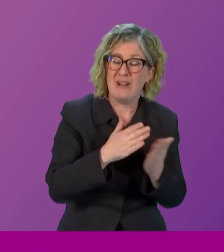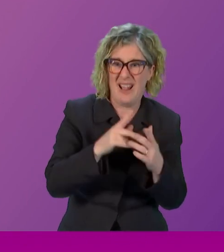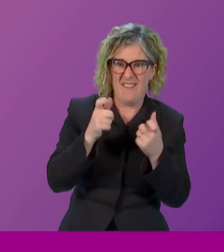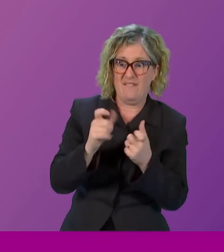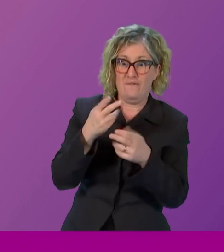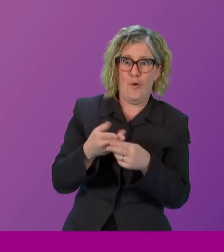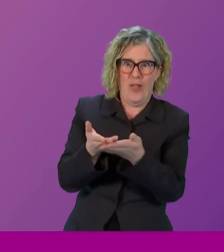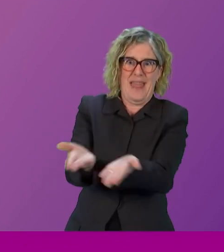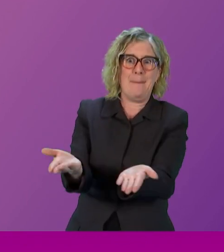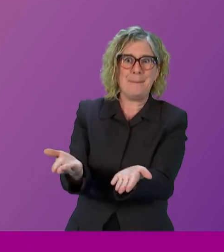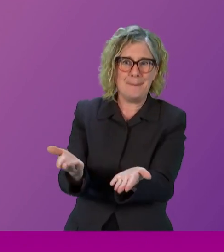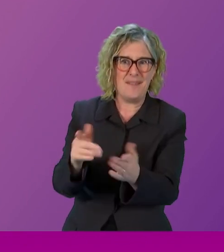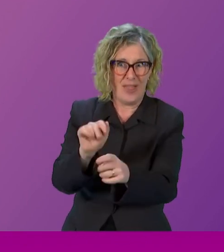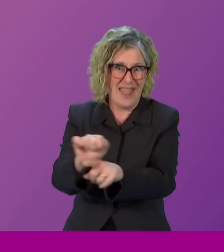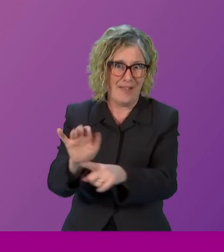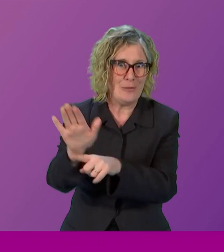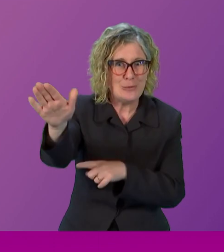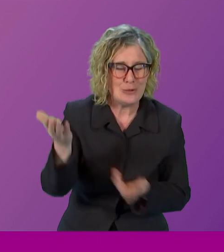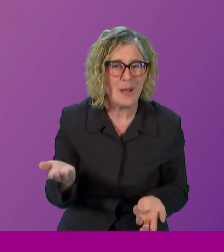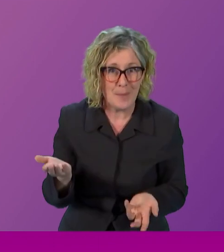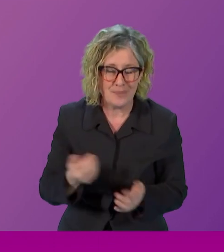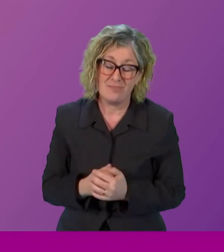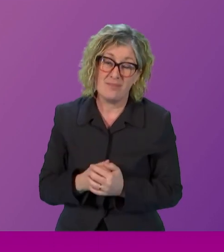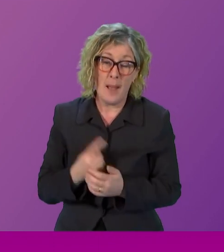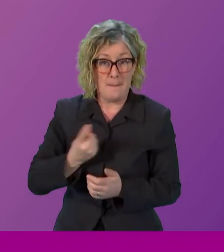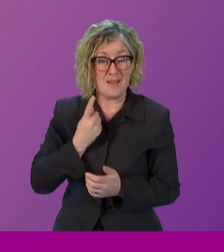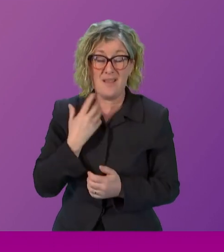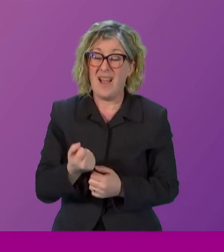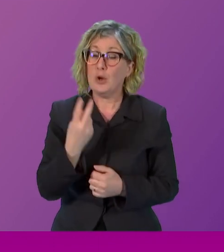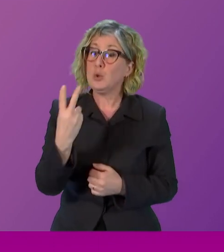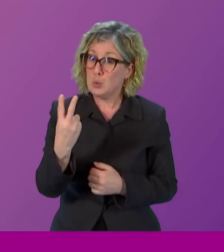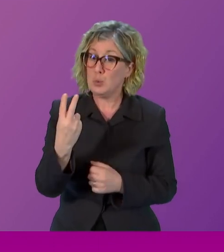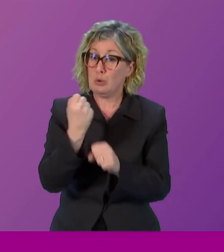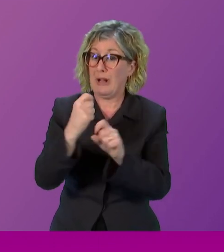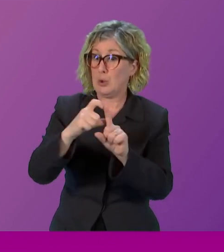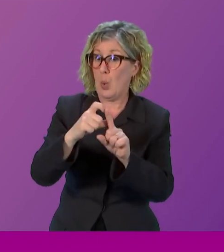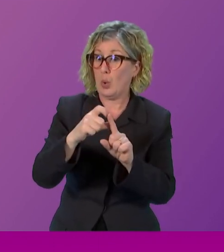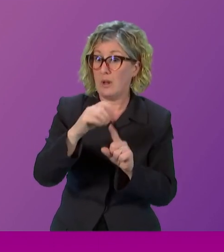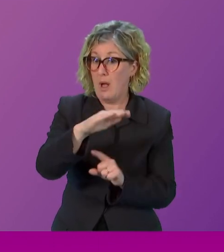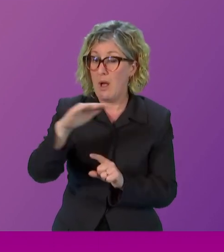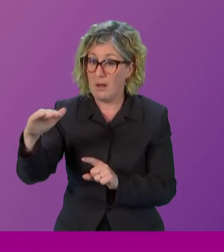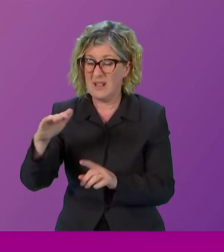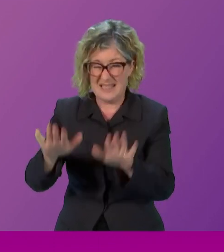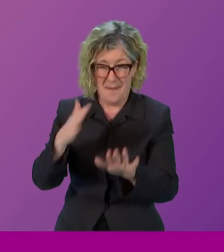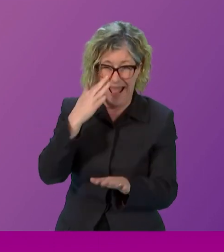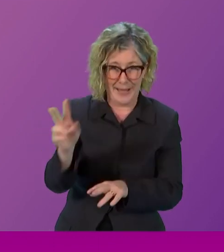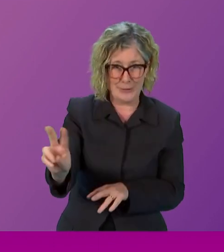have two granddaughters that are similar ages and I see how